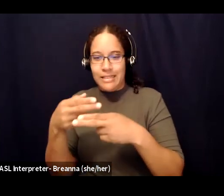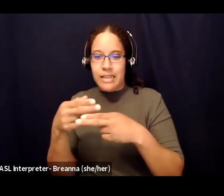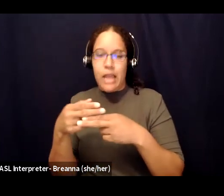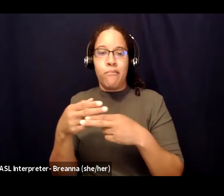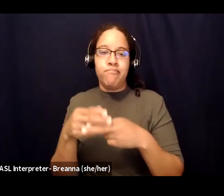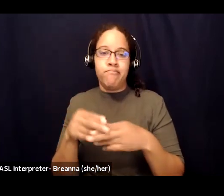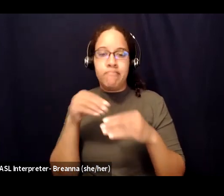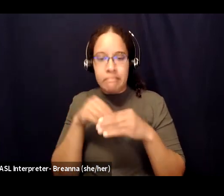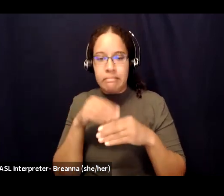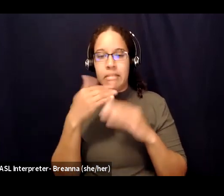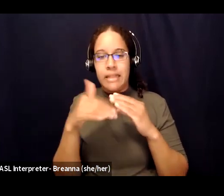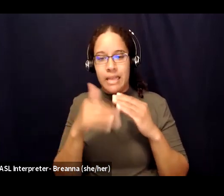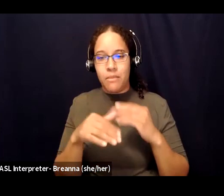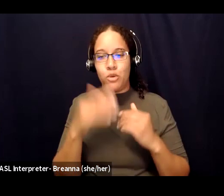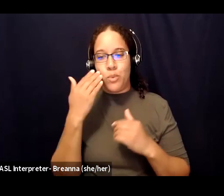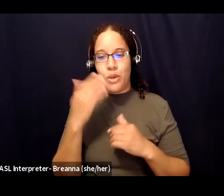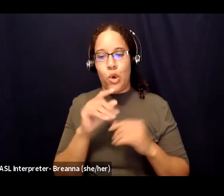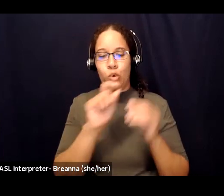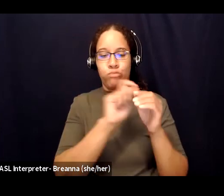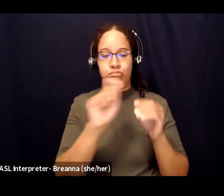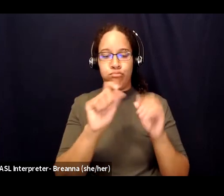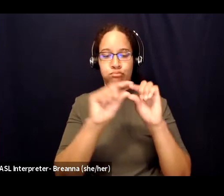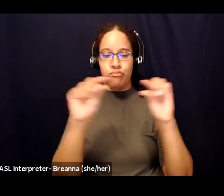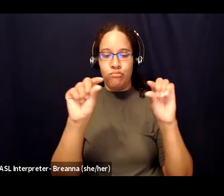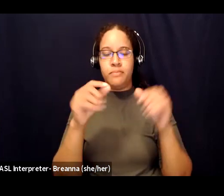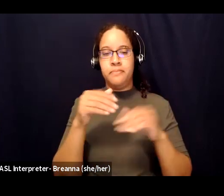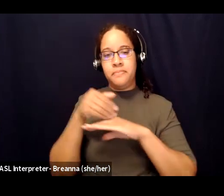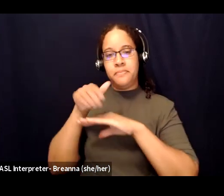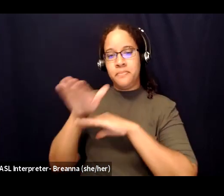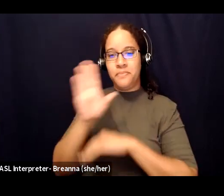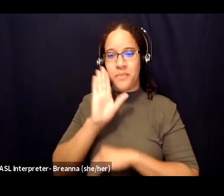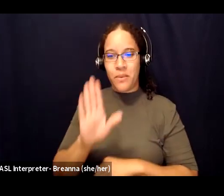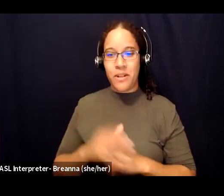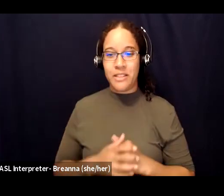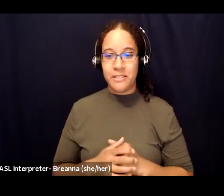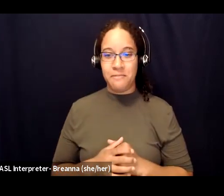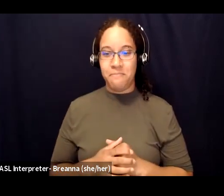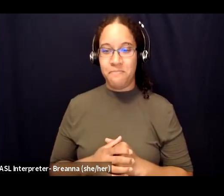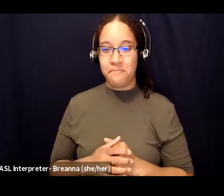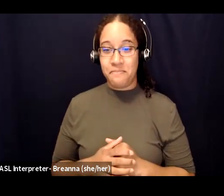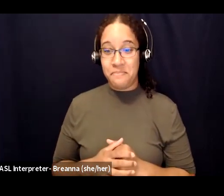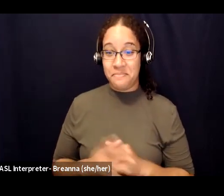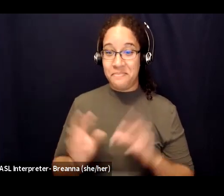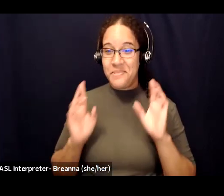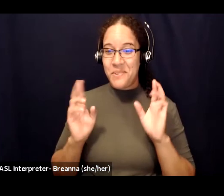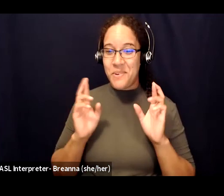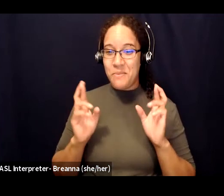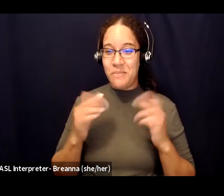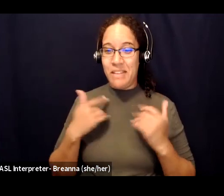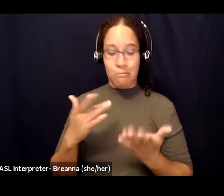certificate so hopefully you enjoy having 30 minutes of um time for yourself